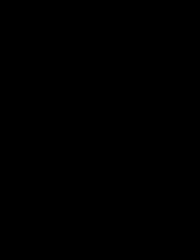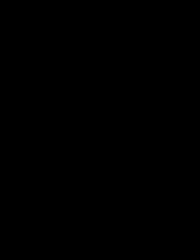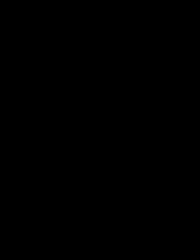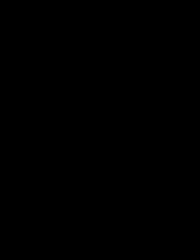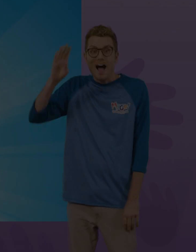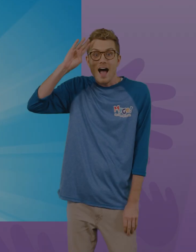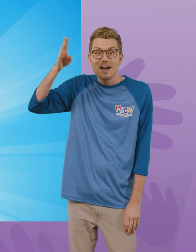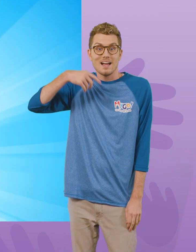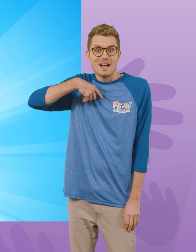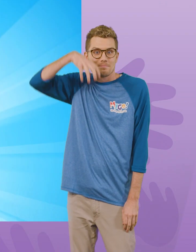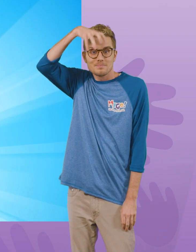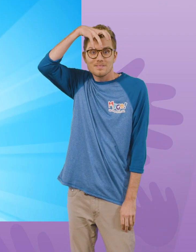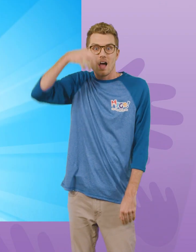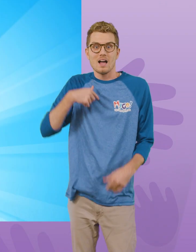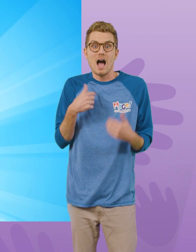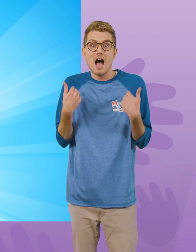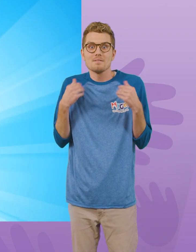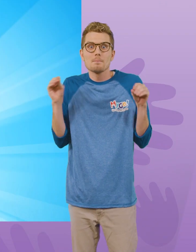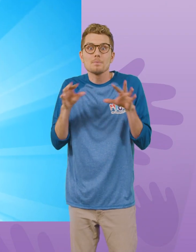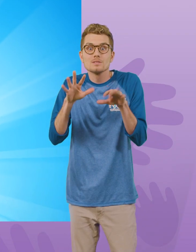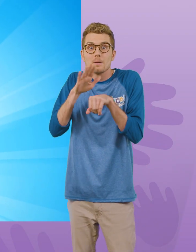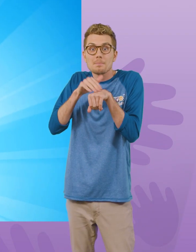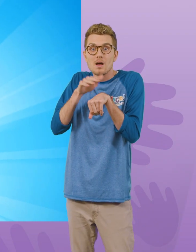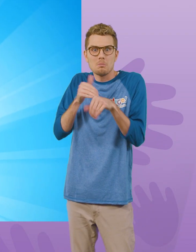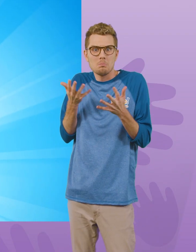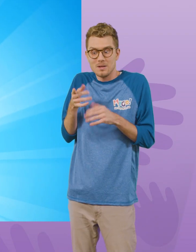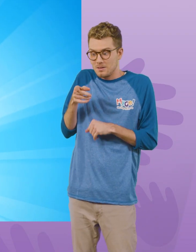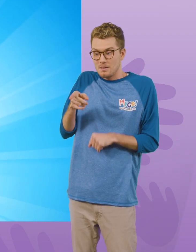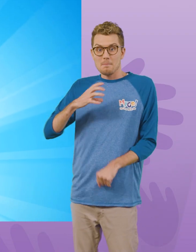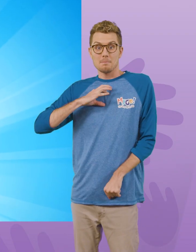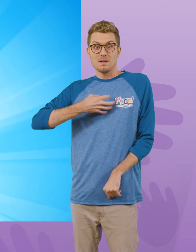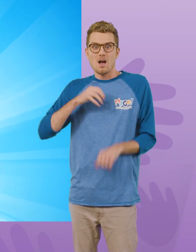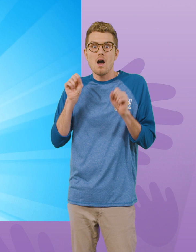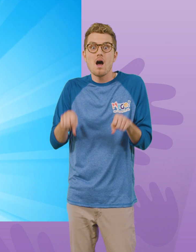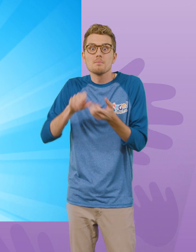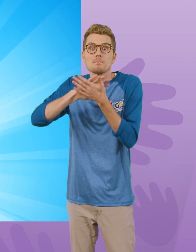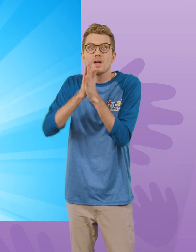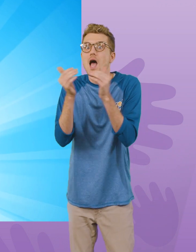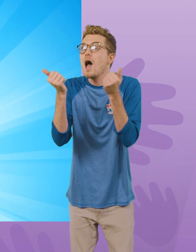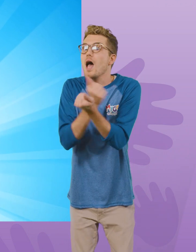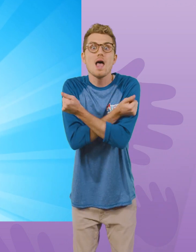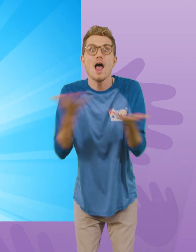Hi, I'm Mila, and my magic pet, Morple, can morph into anything I want.